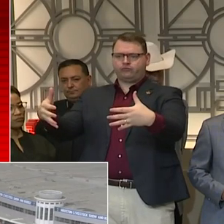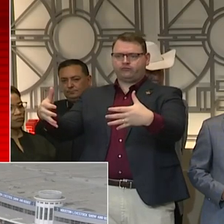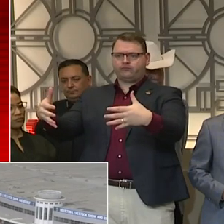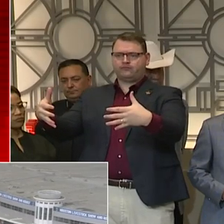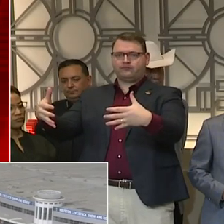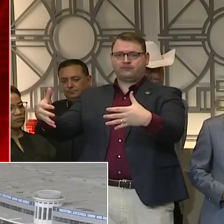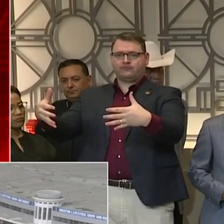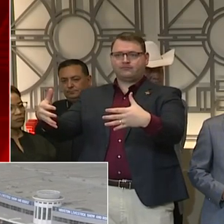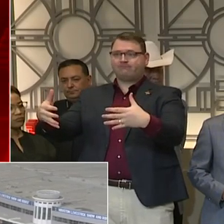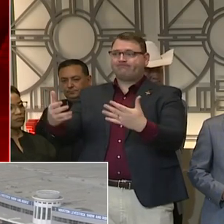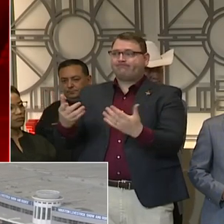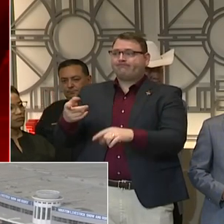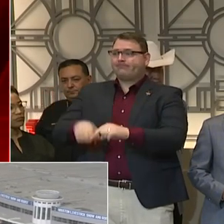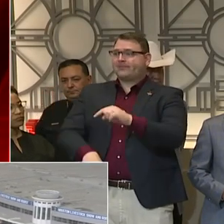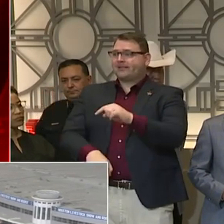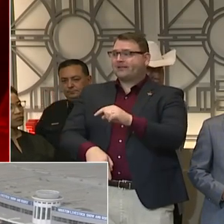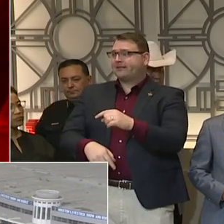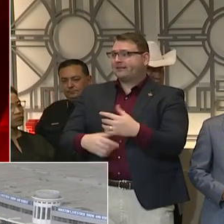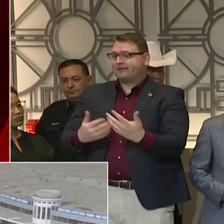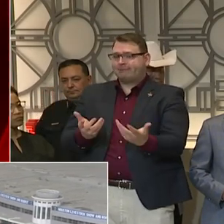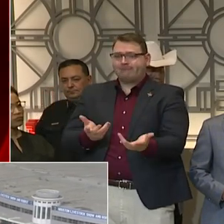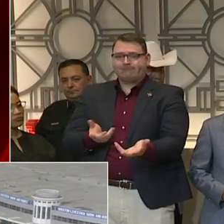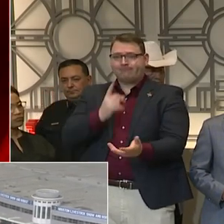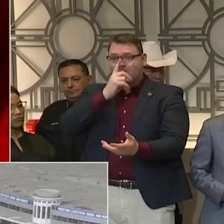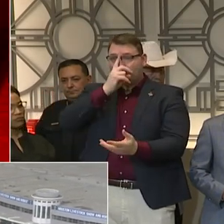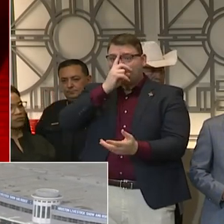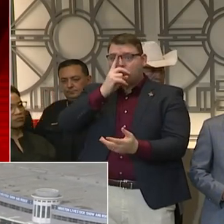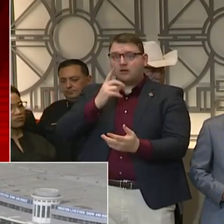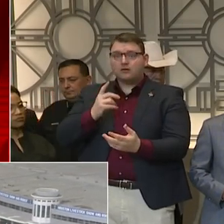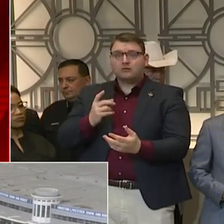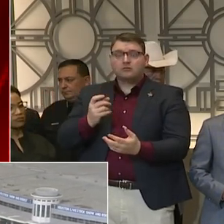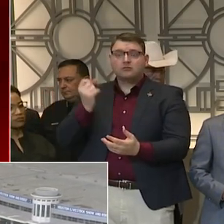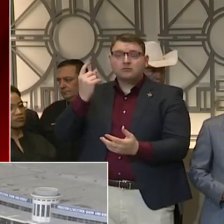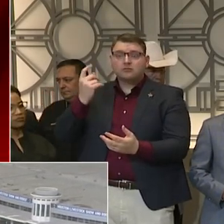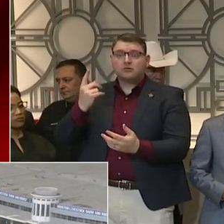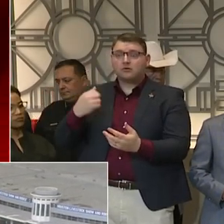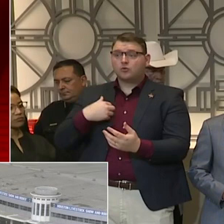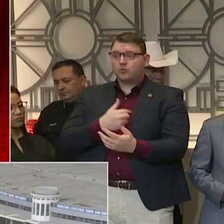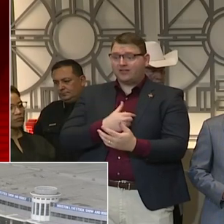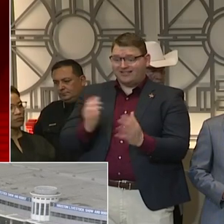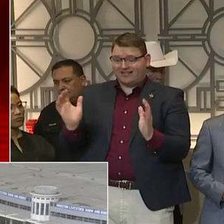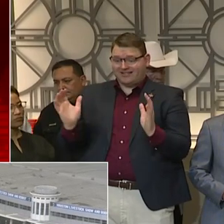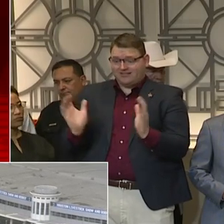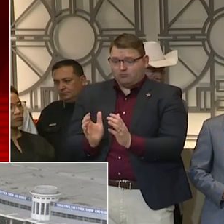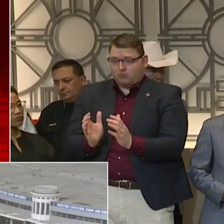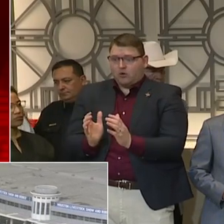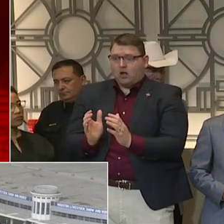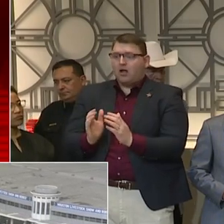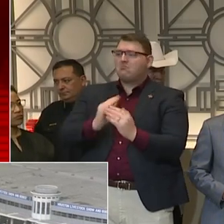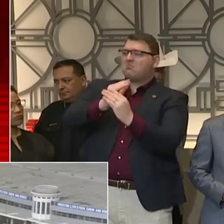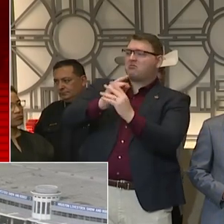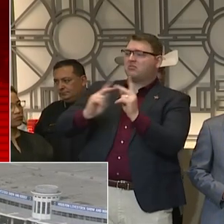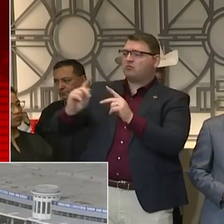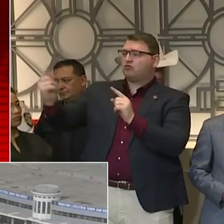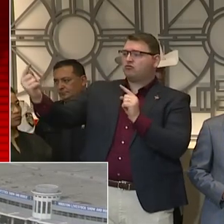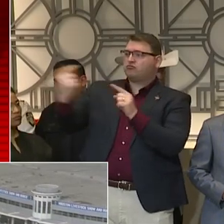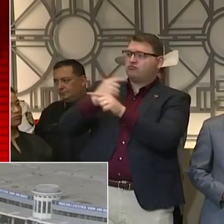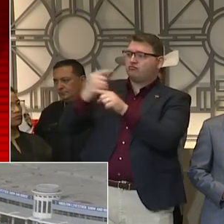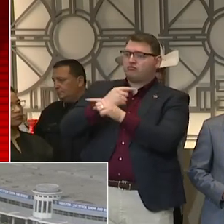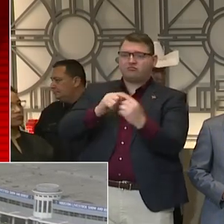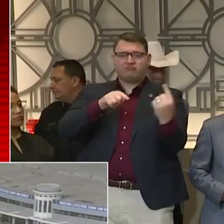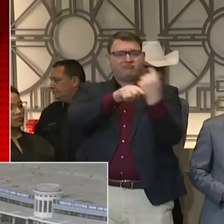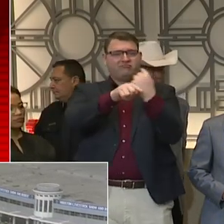We can't do what some of these small countries have been able to do just here as a county or as a city or as a region.